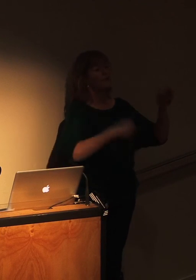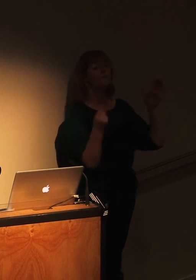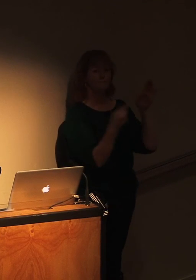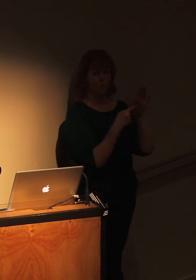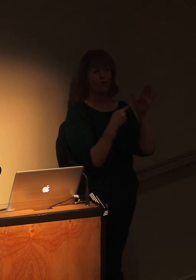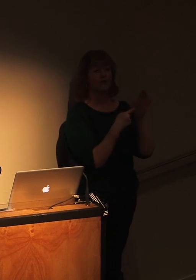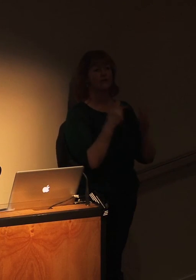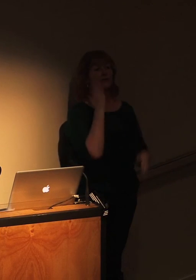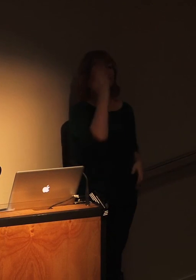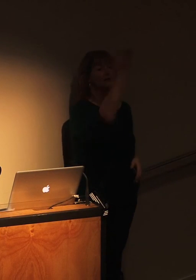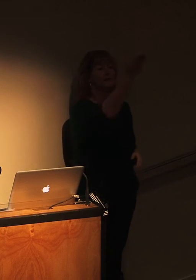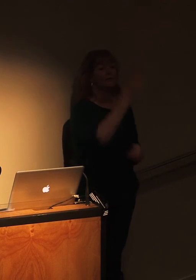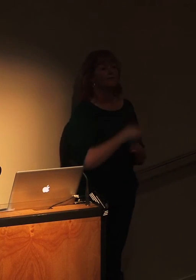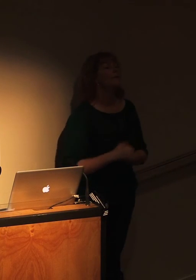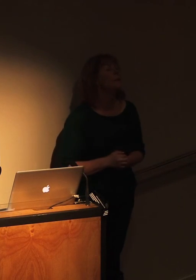Yes?